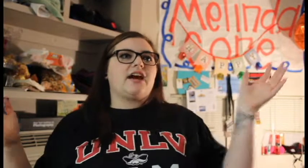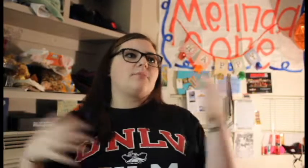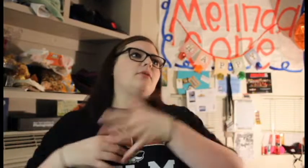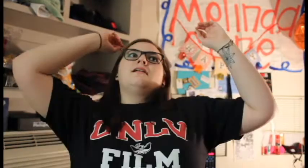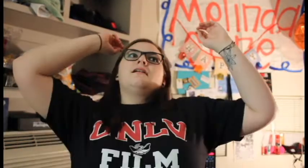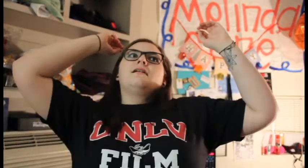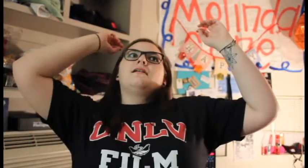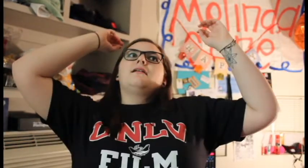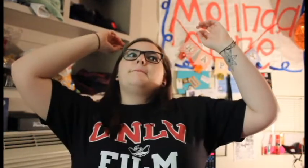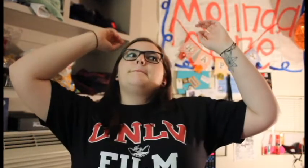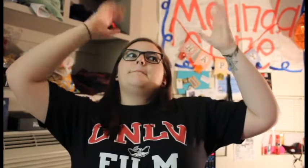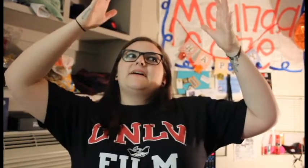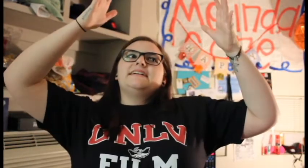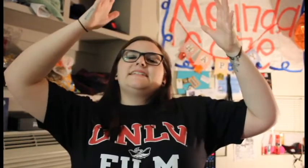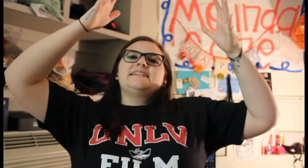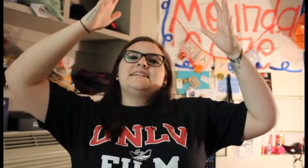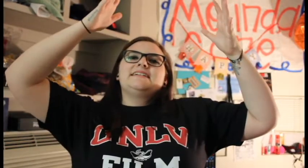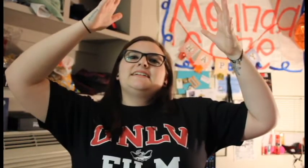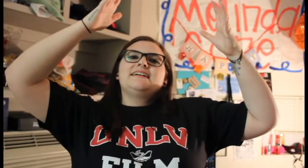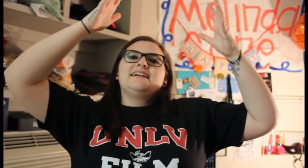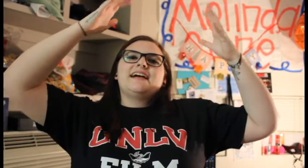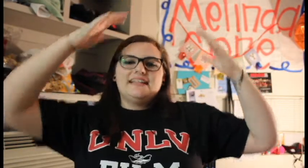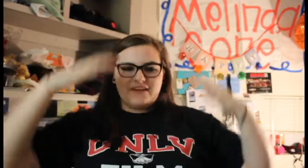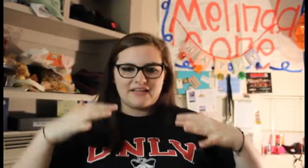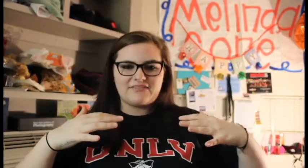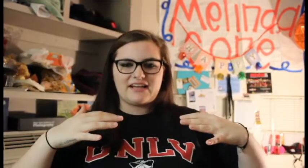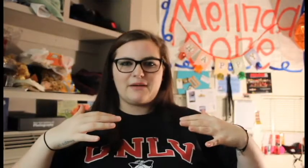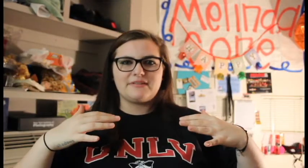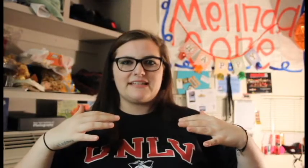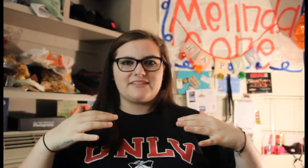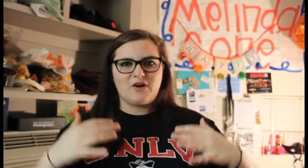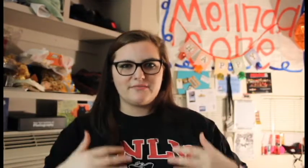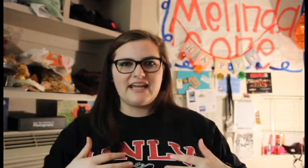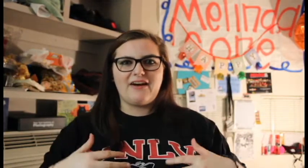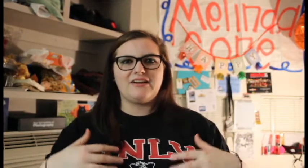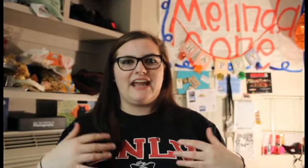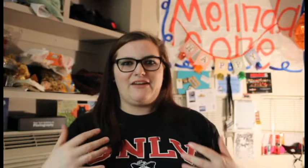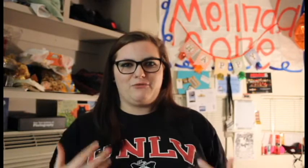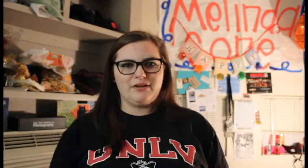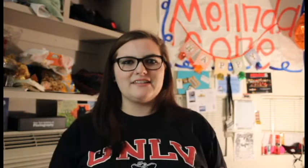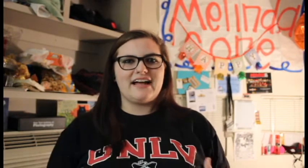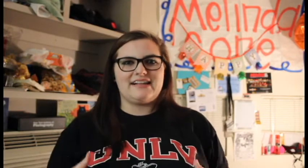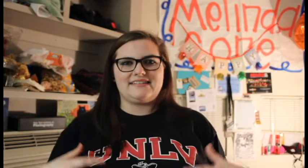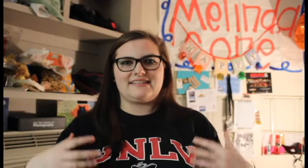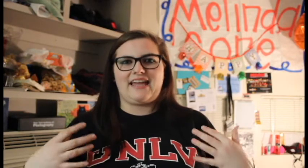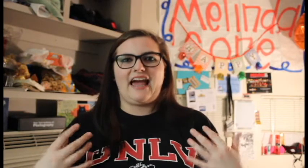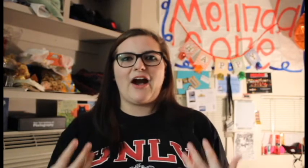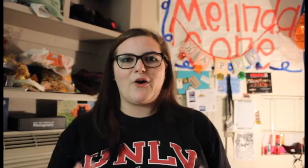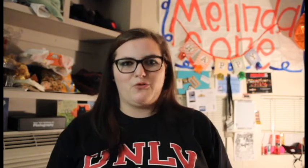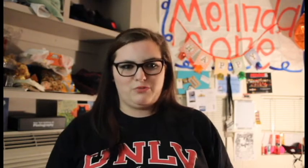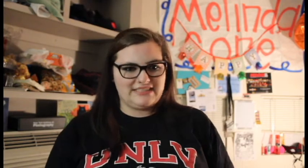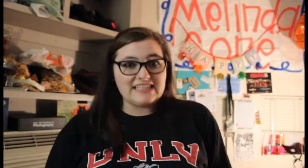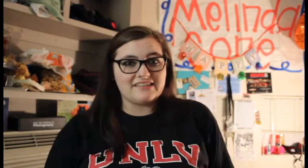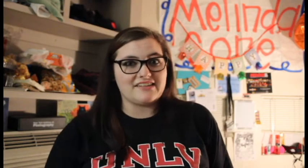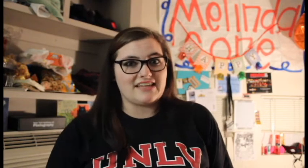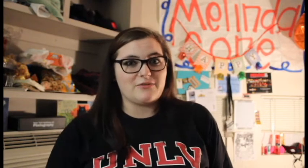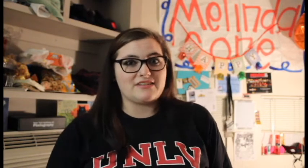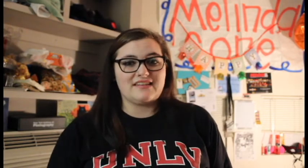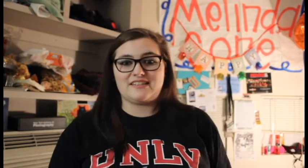terrible but now that I've had a couple days to calm down and realize how ridiculous I was in that